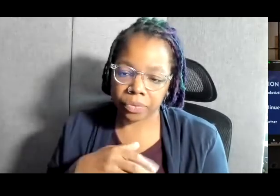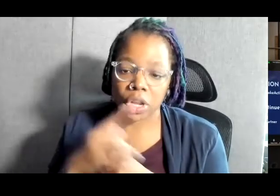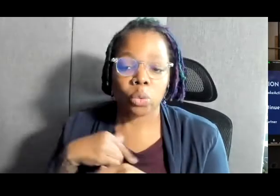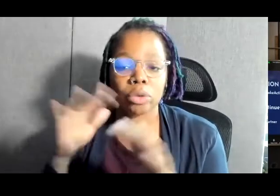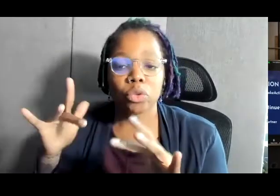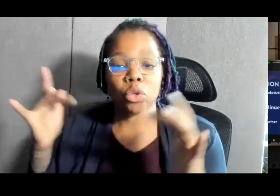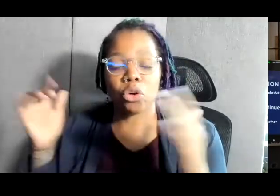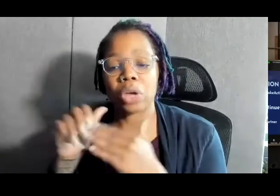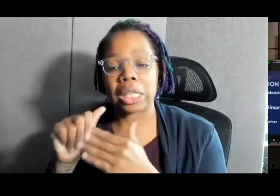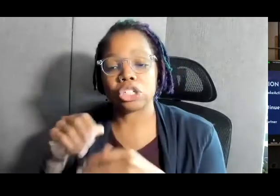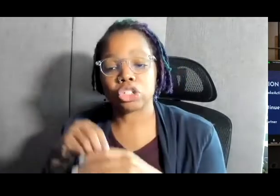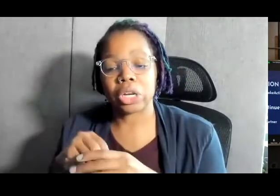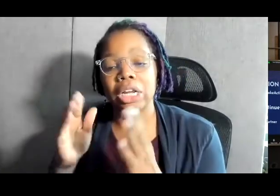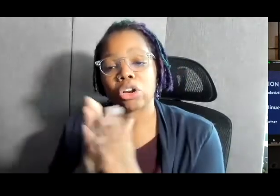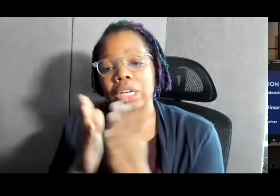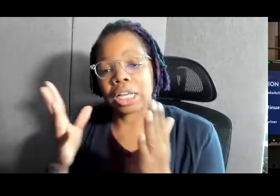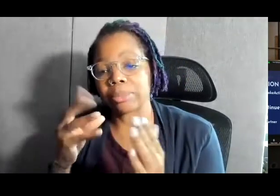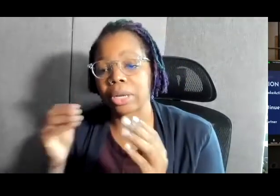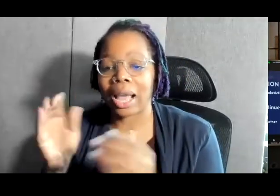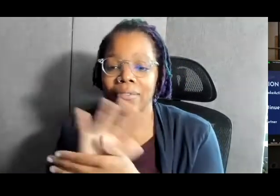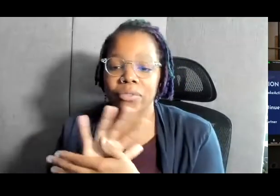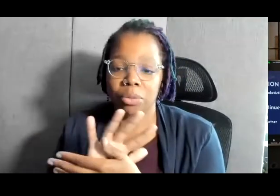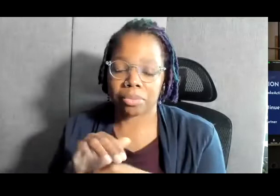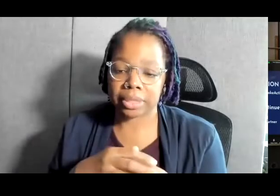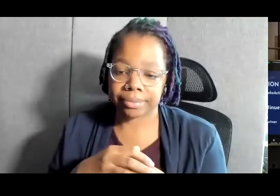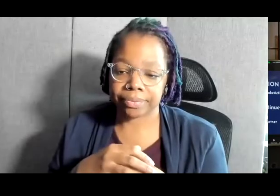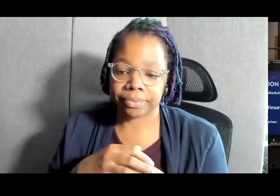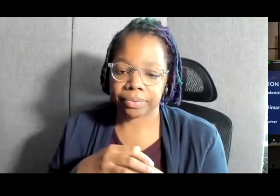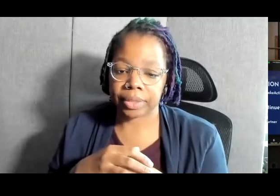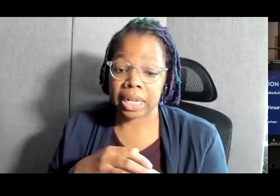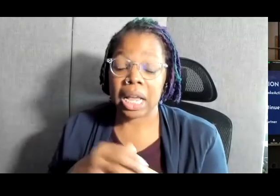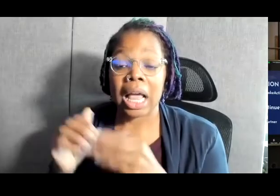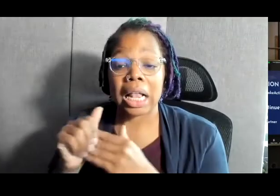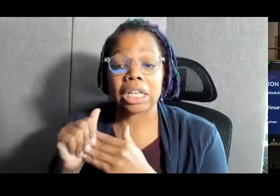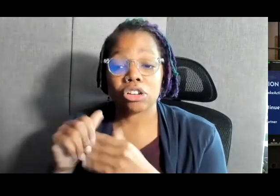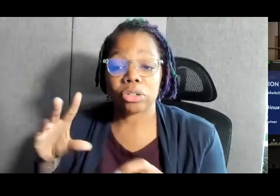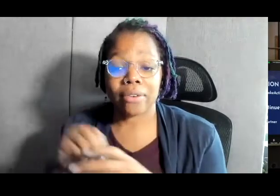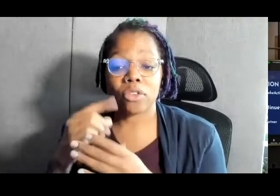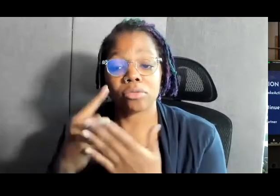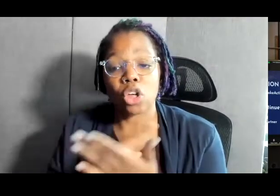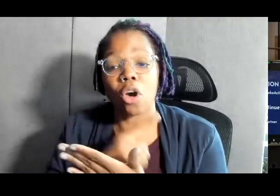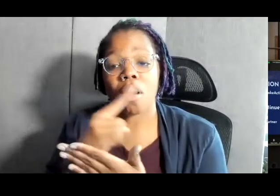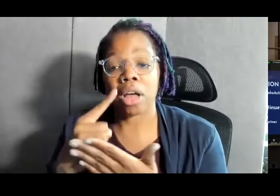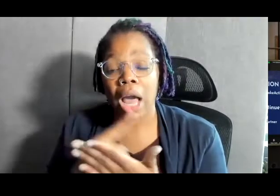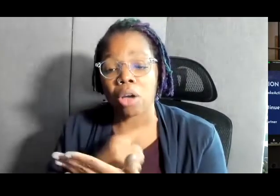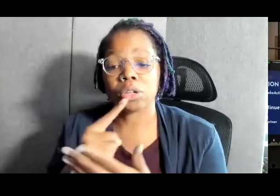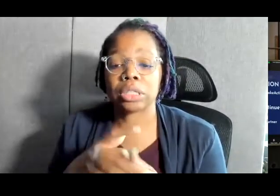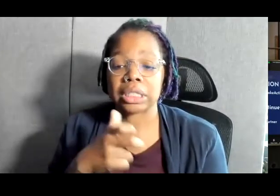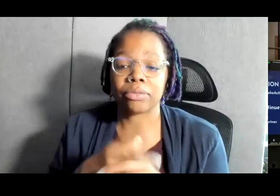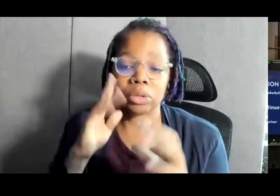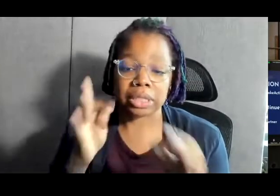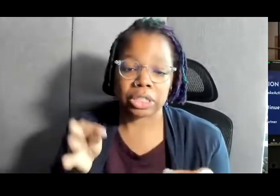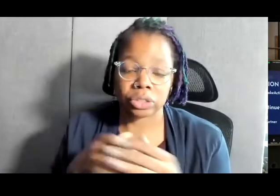leadership in our textbooks and in our films. Leadership really involves long hours, very difficult decisions,